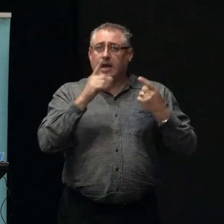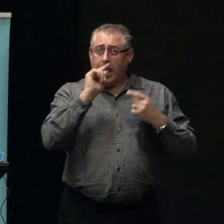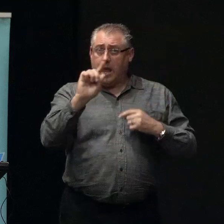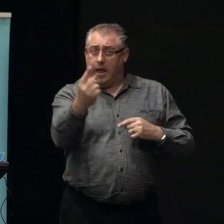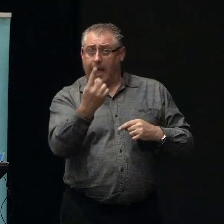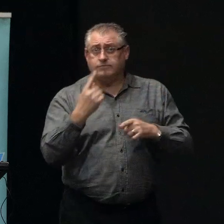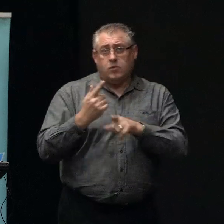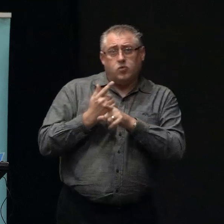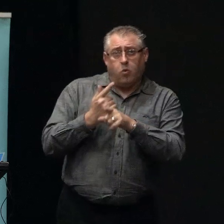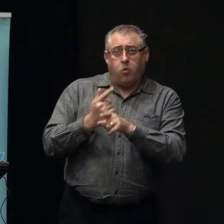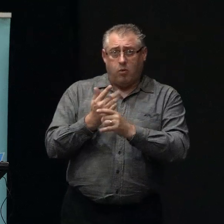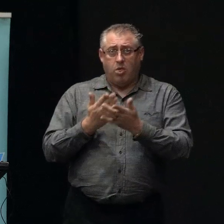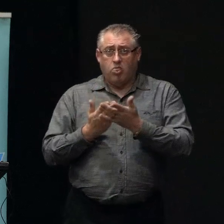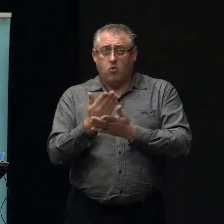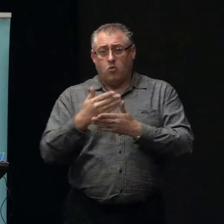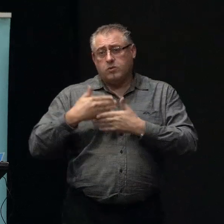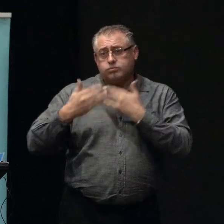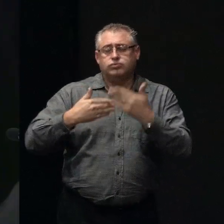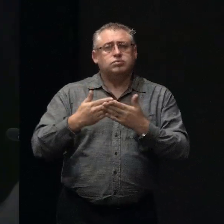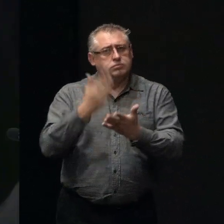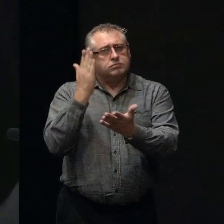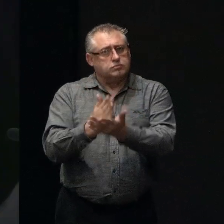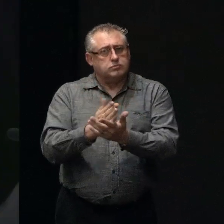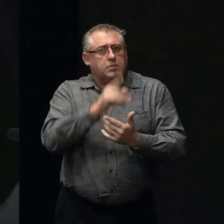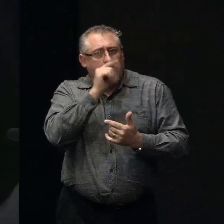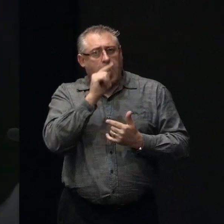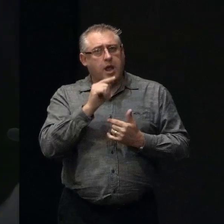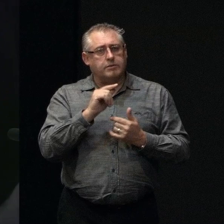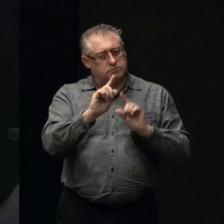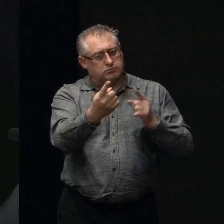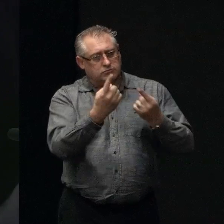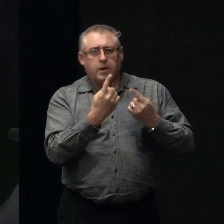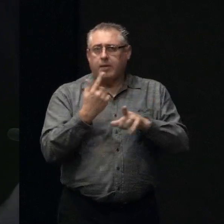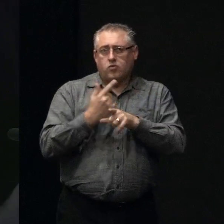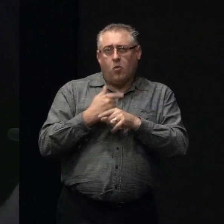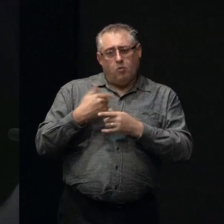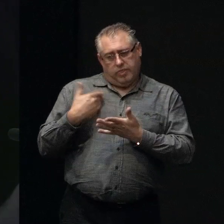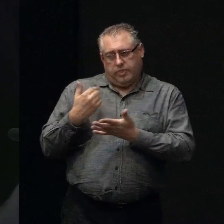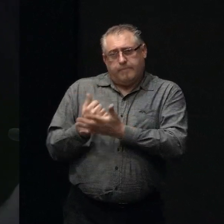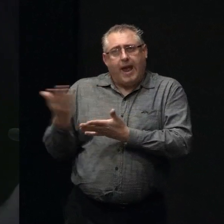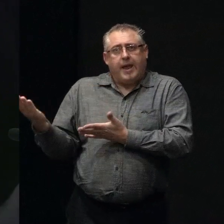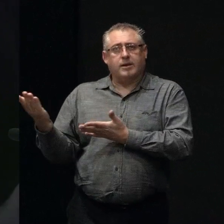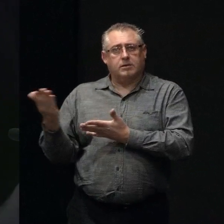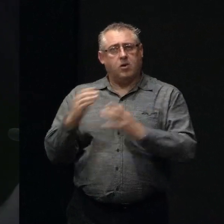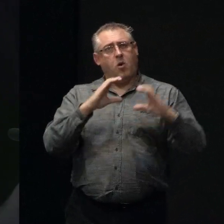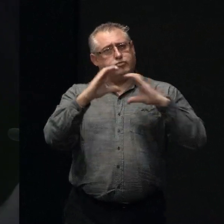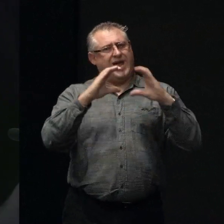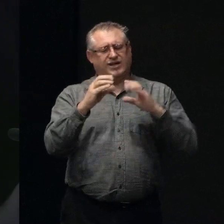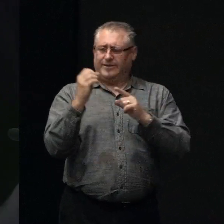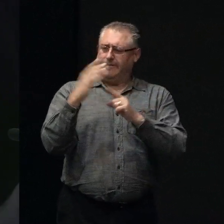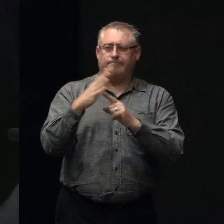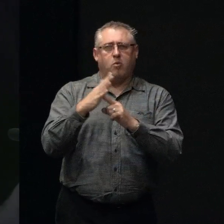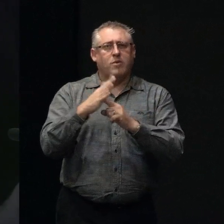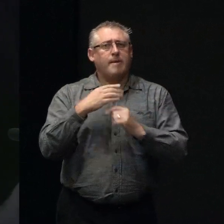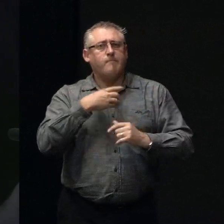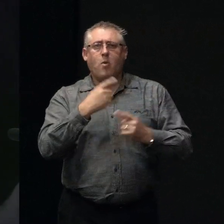they might go through to get some help? Definitely. Yep, come and have a chat with us. As we've already said, communication is vital. The more